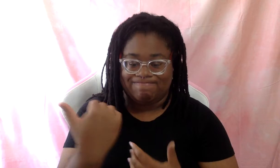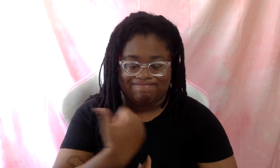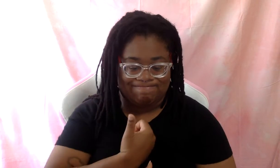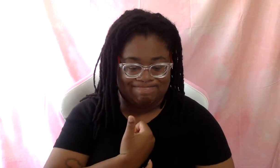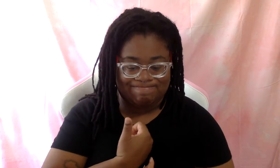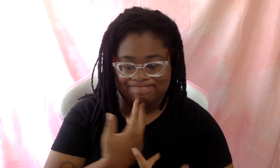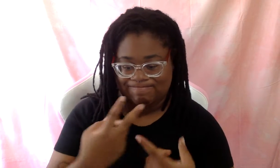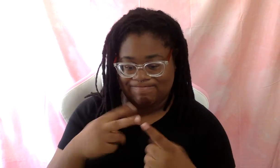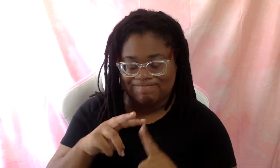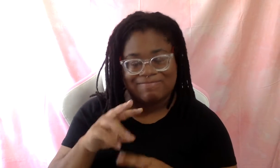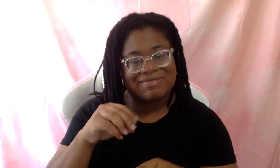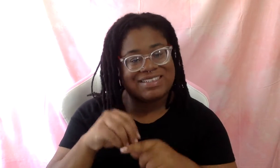Um,